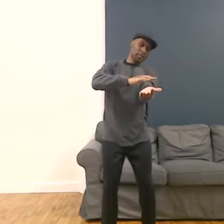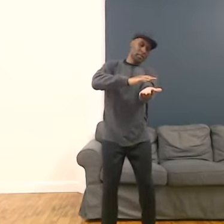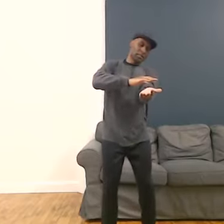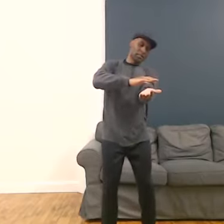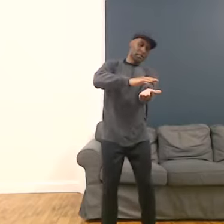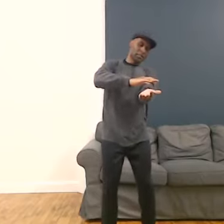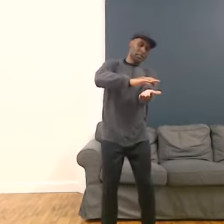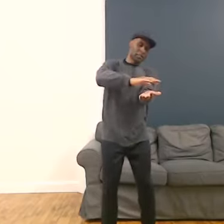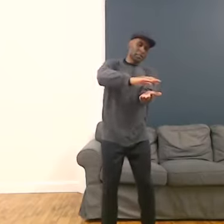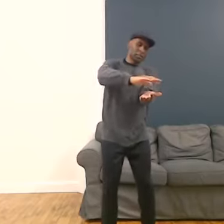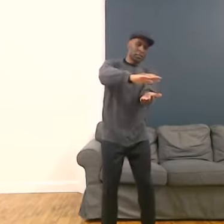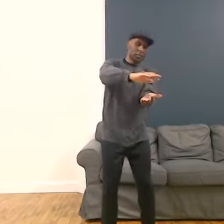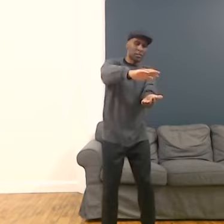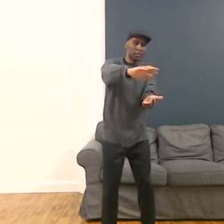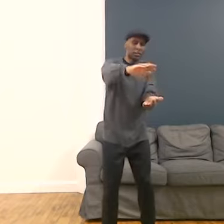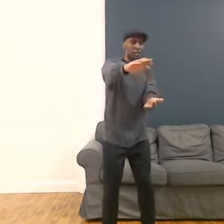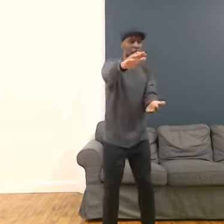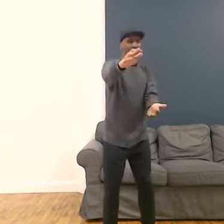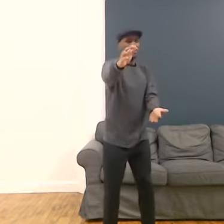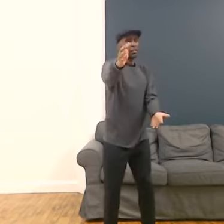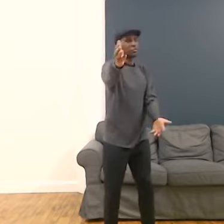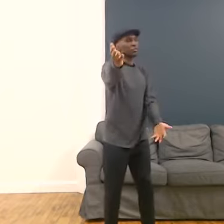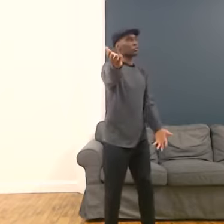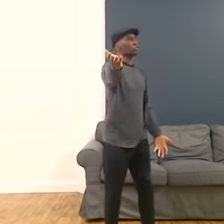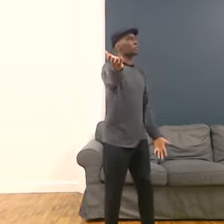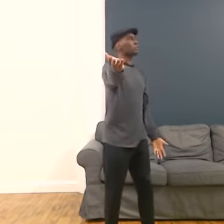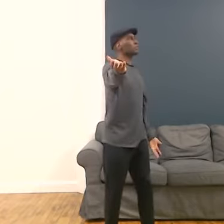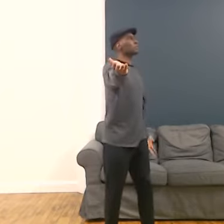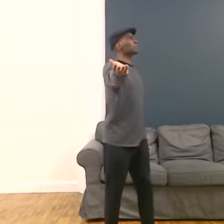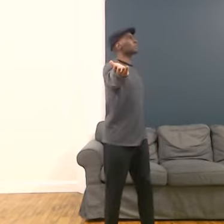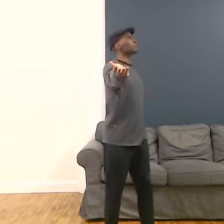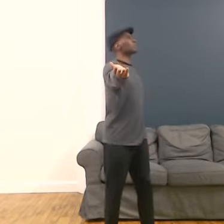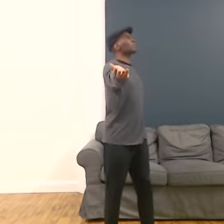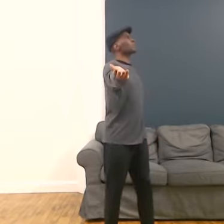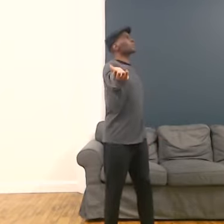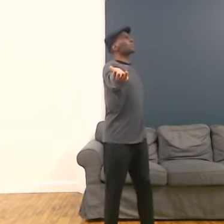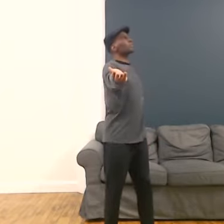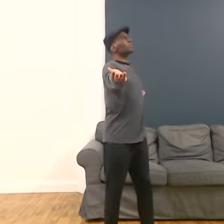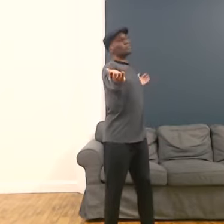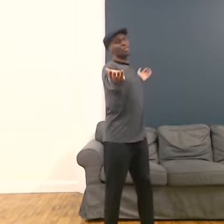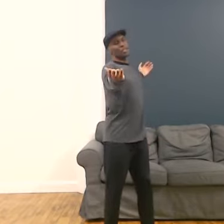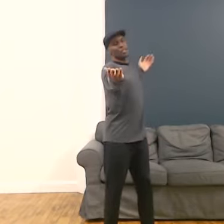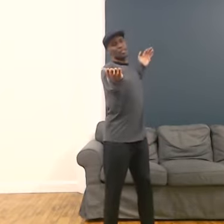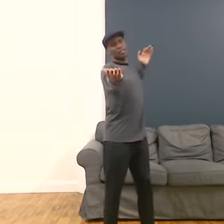Left hand trades over the right hand, circle the right hand.